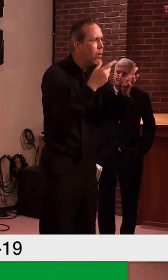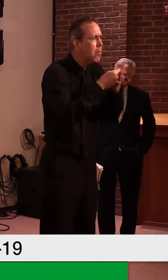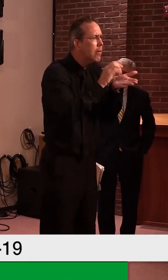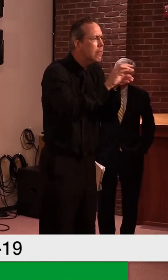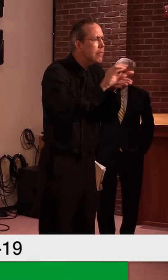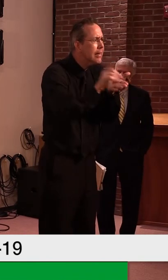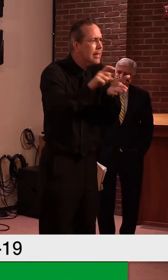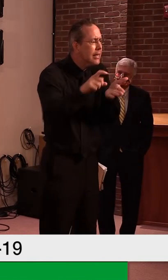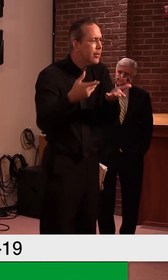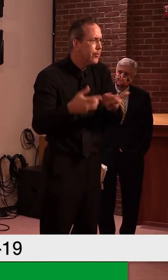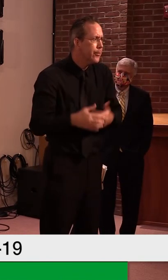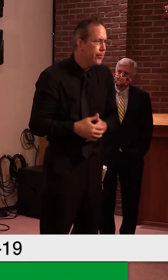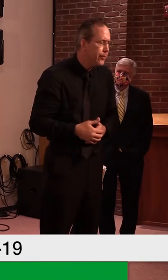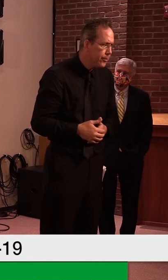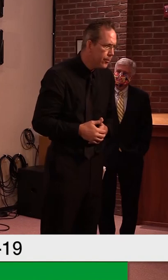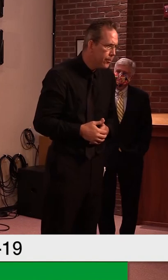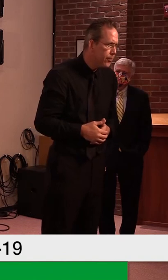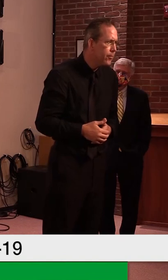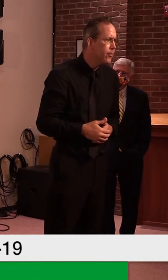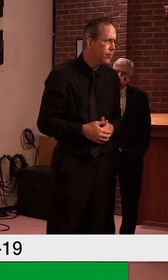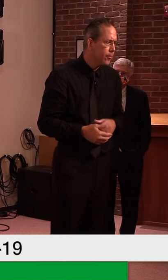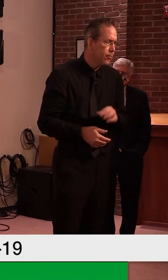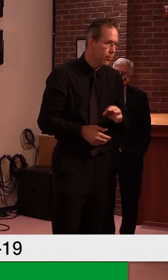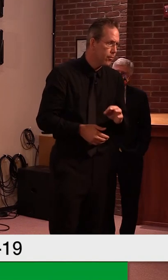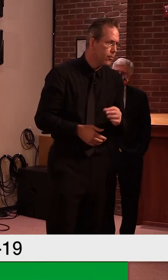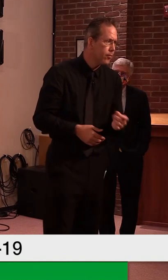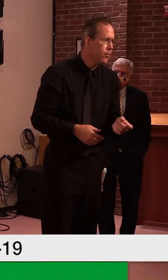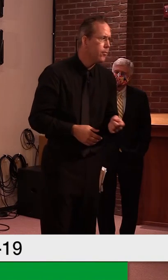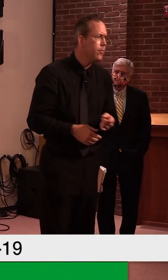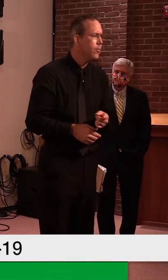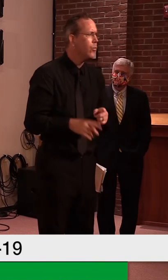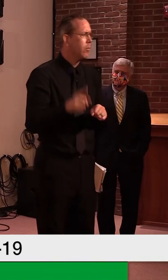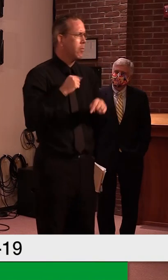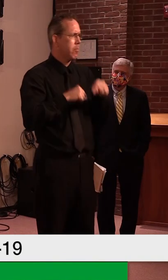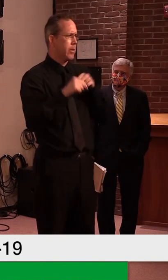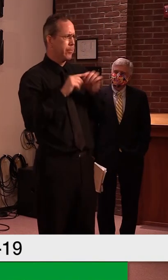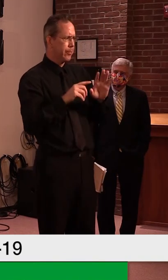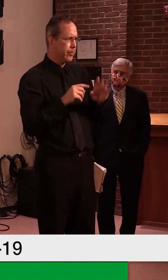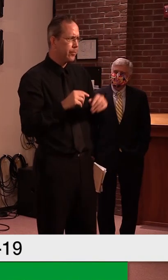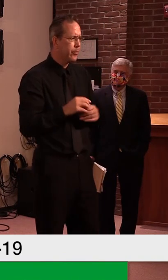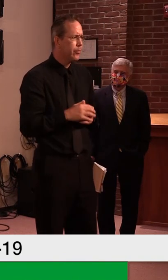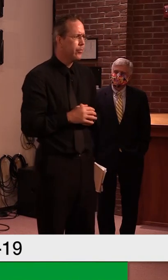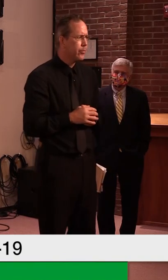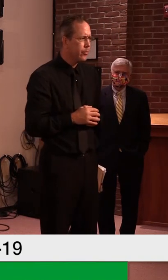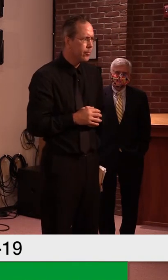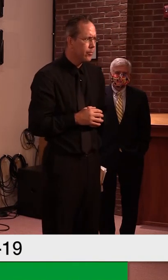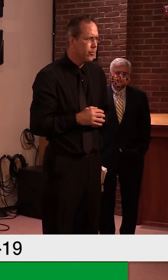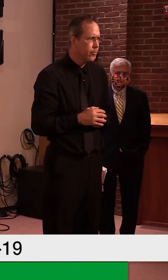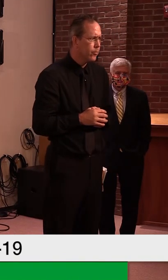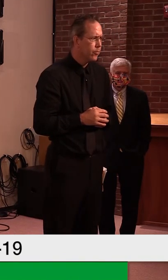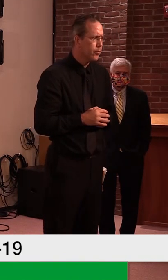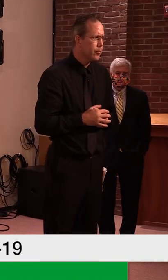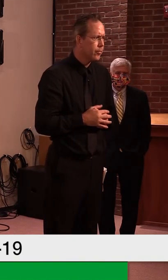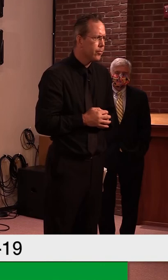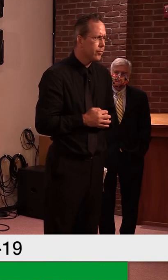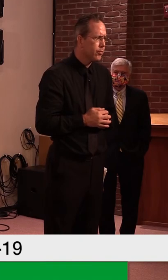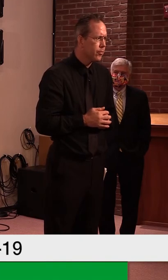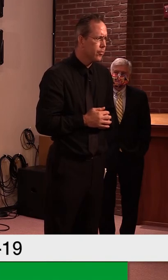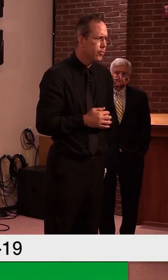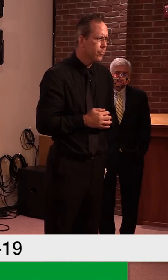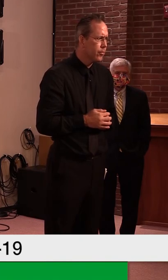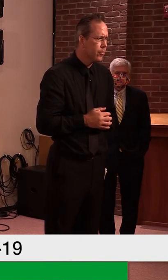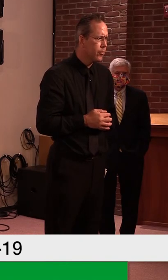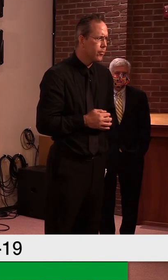exactly he meant, but there could be Vermonters. There are Vermonters, I'm sure, who have committed crimes in other states that are